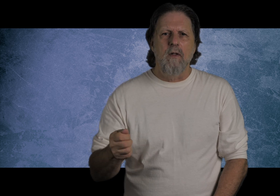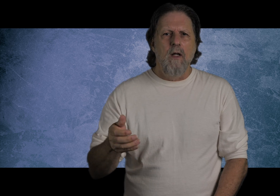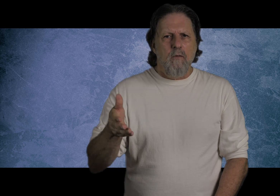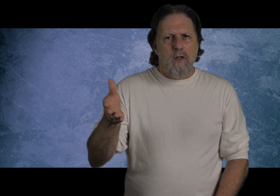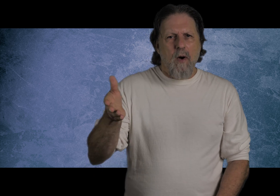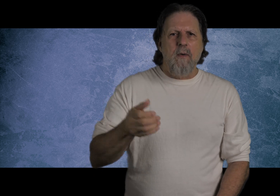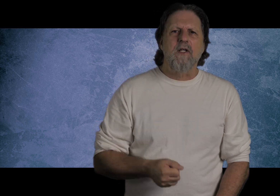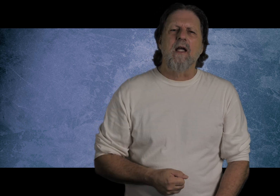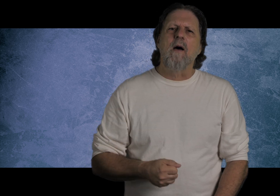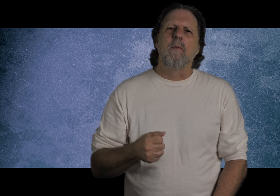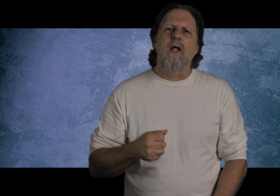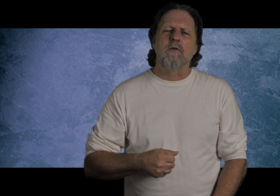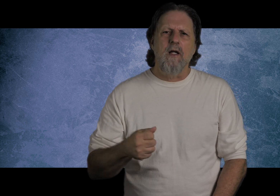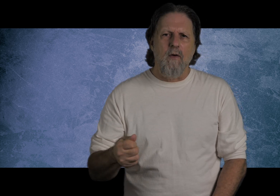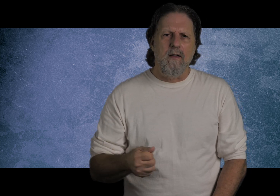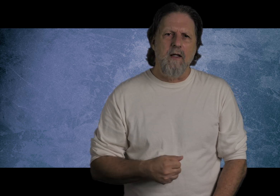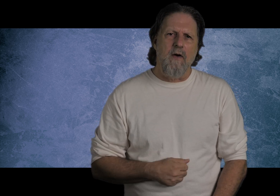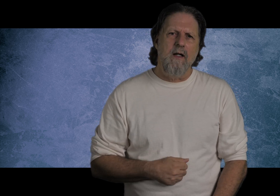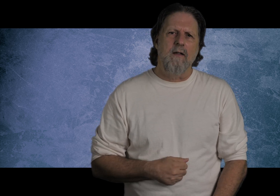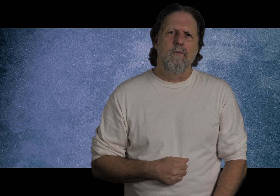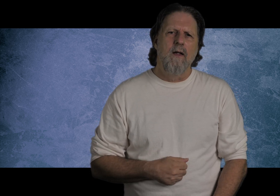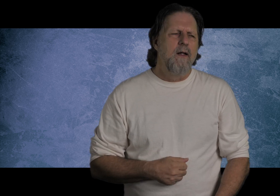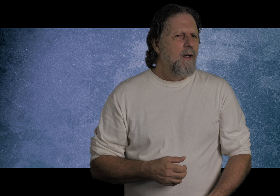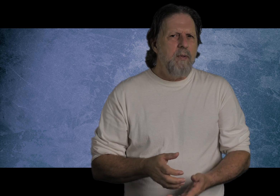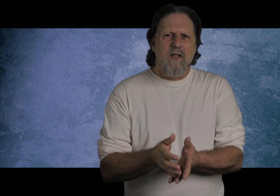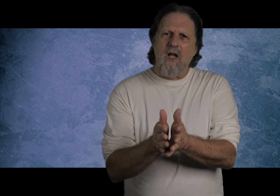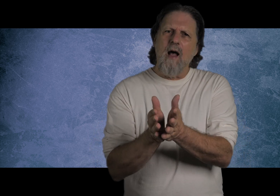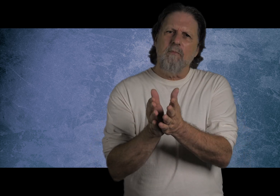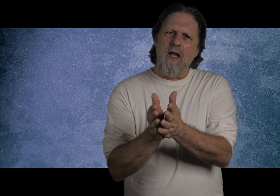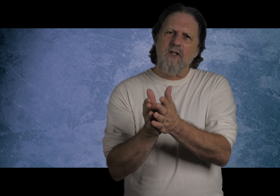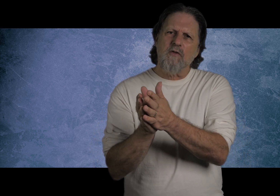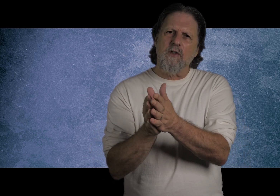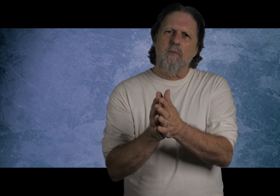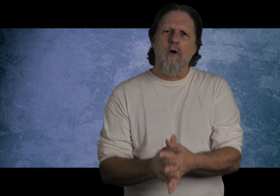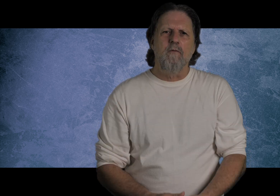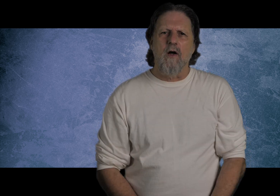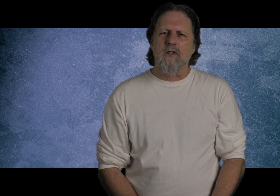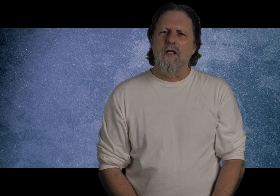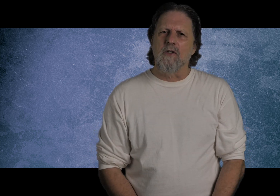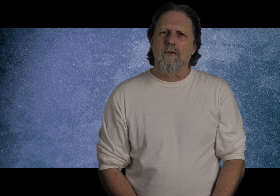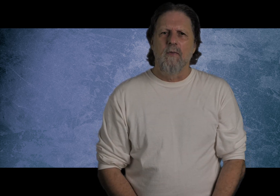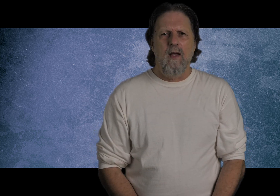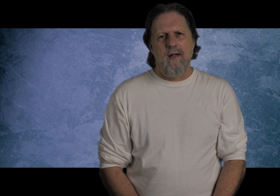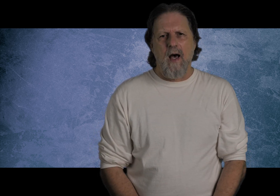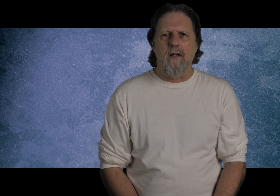with the promise that God would bless me greatly if I did. But does God bless us for supporting false teachers? I doubt it.